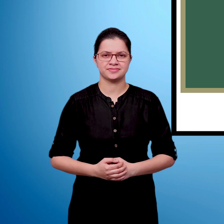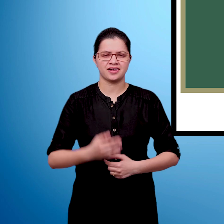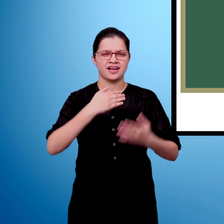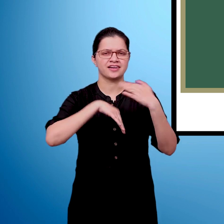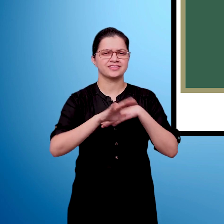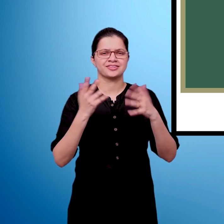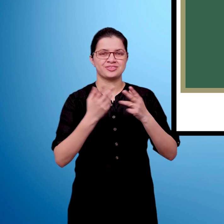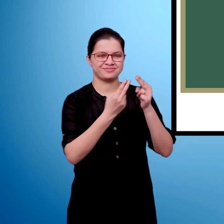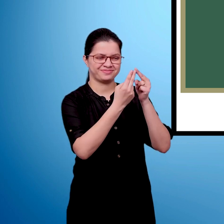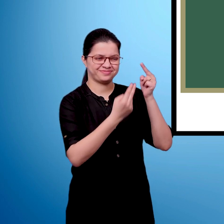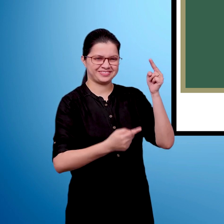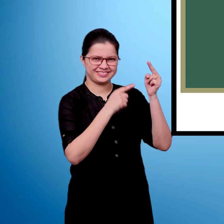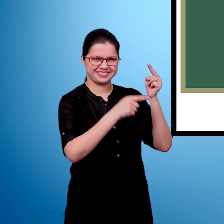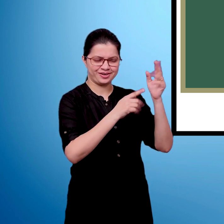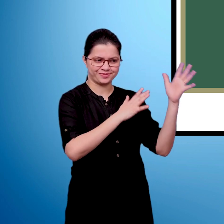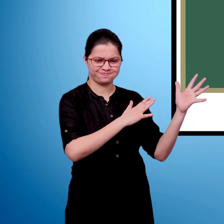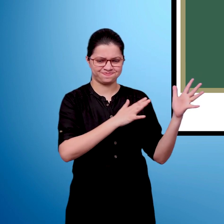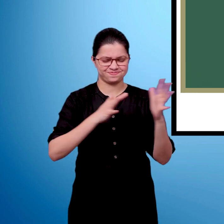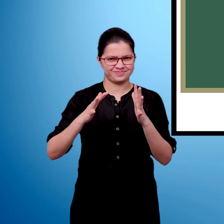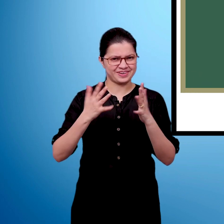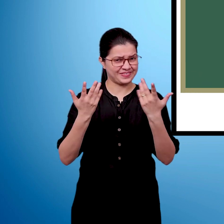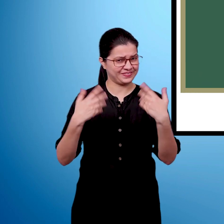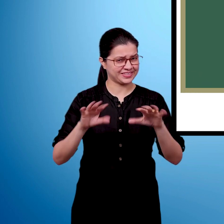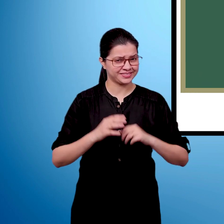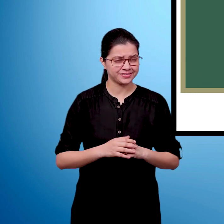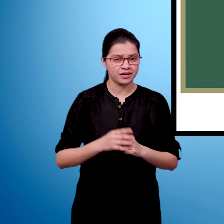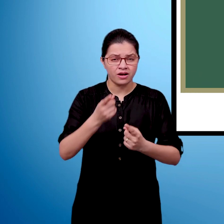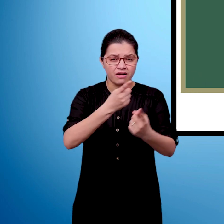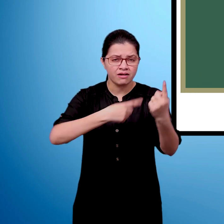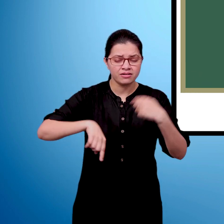Read aloud the story and ask children to enact it.